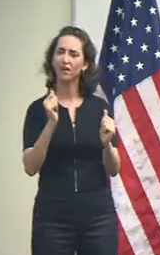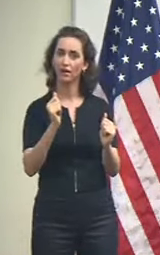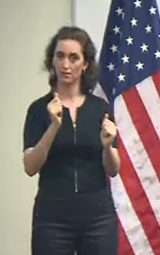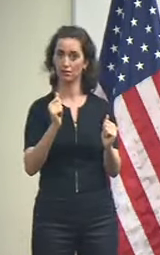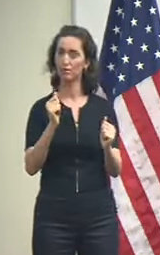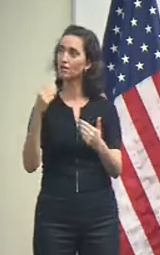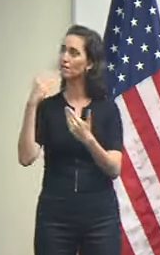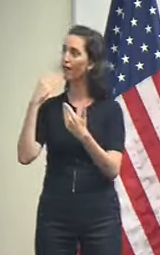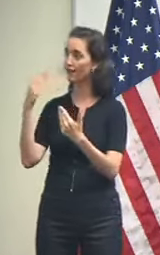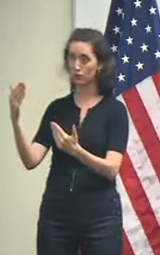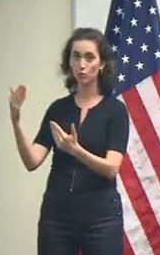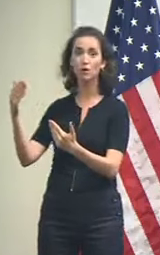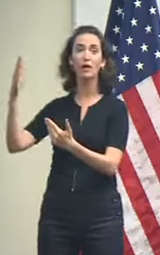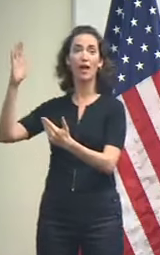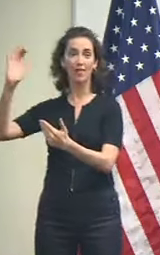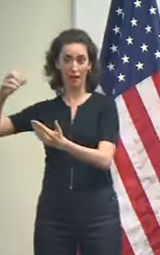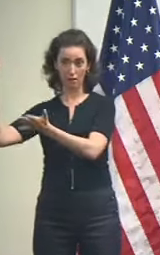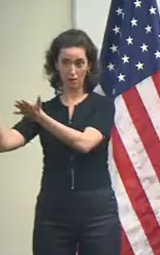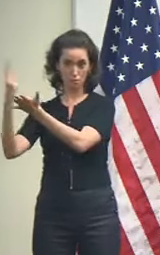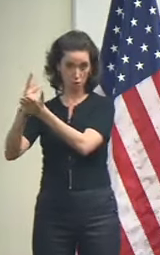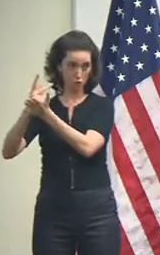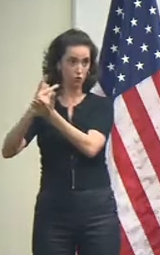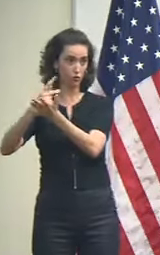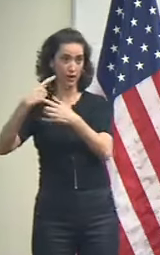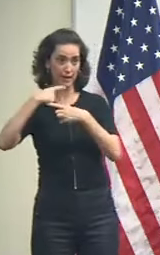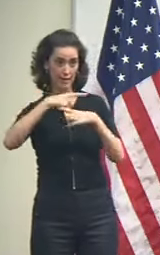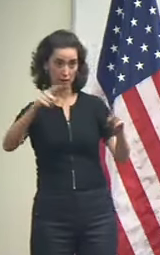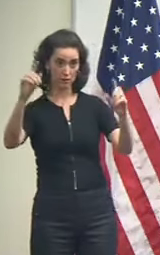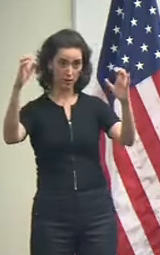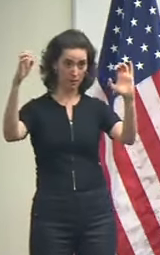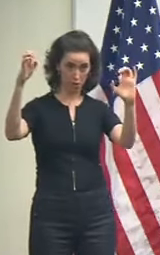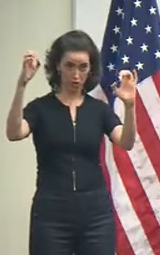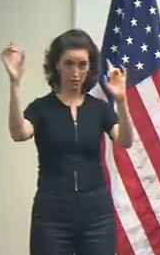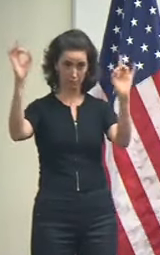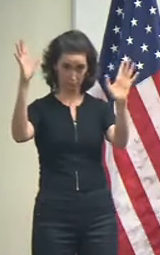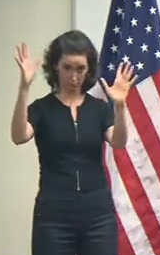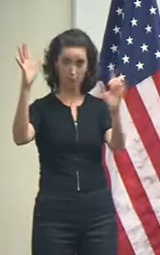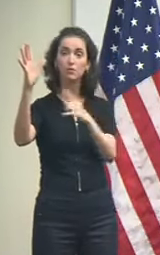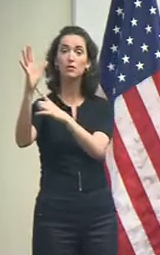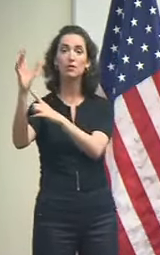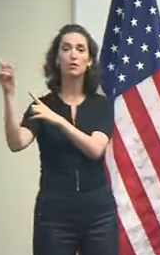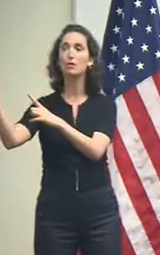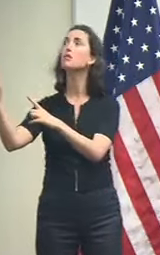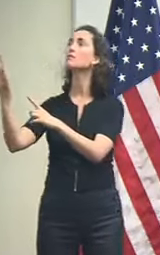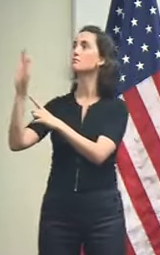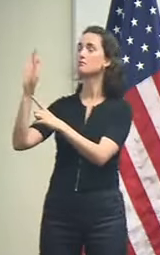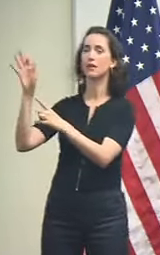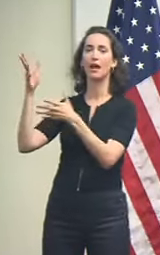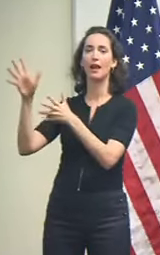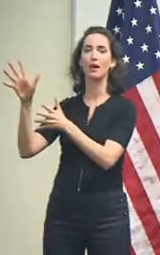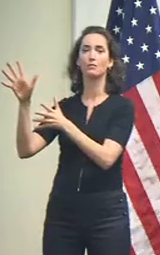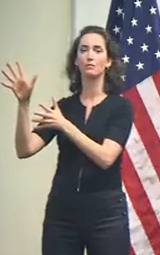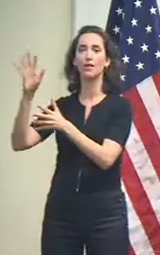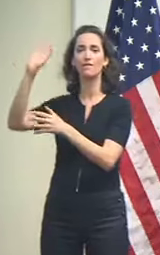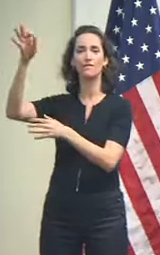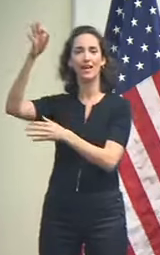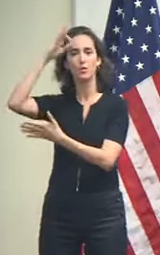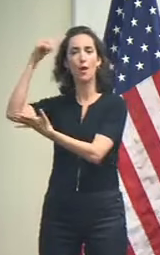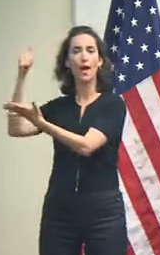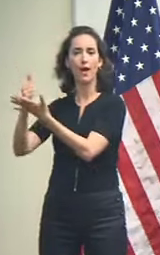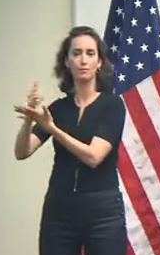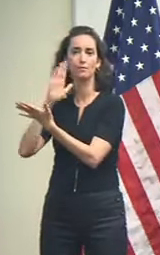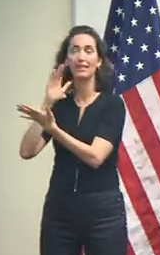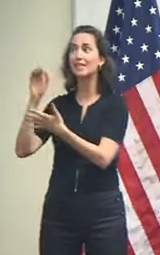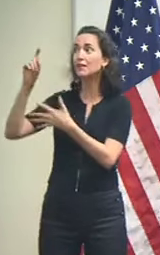and it allows us to receive direct federal assistance